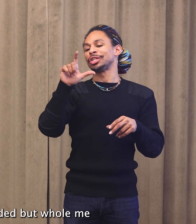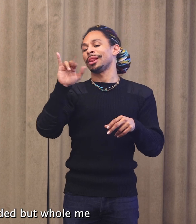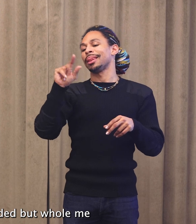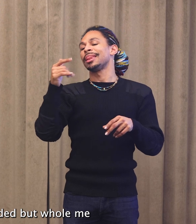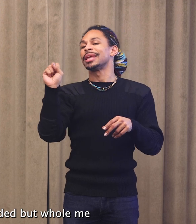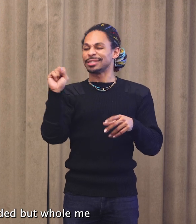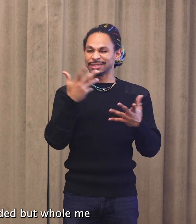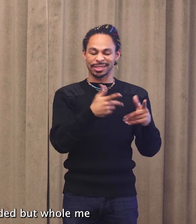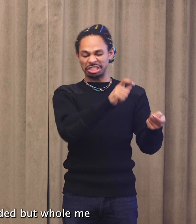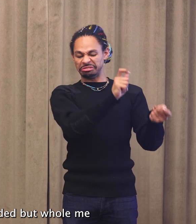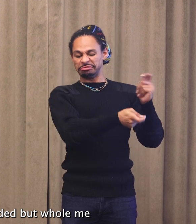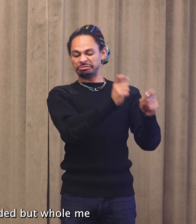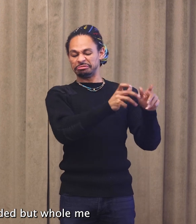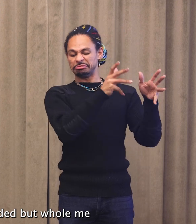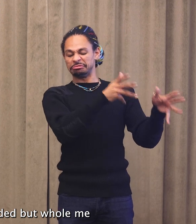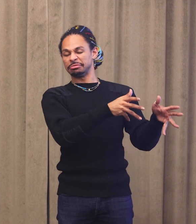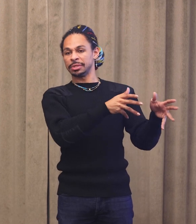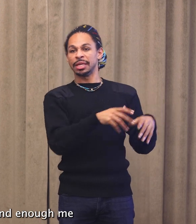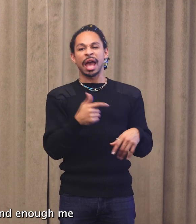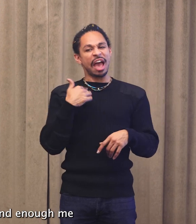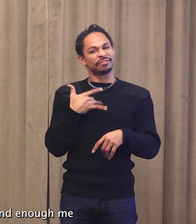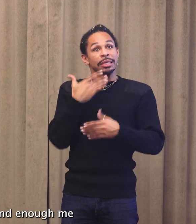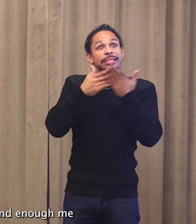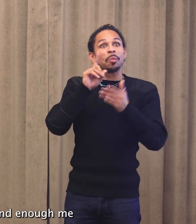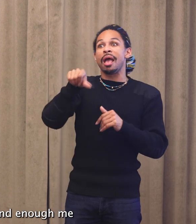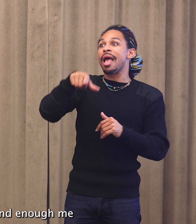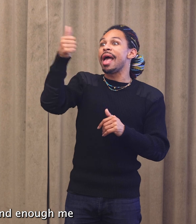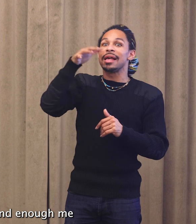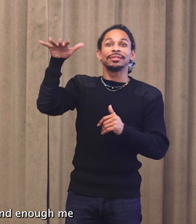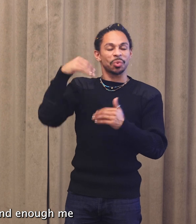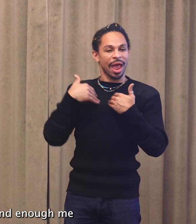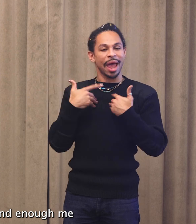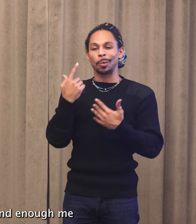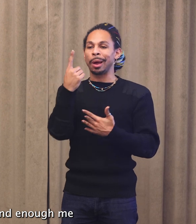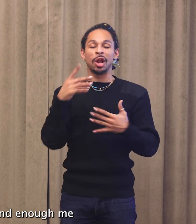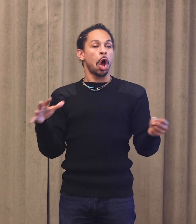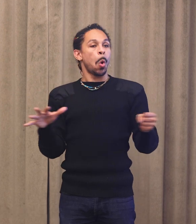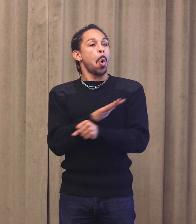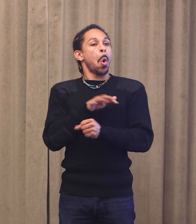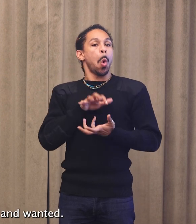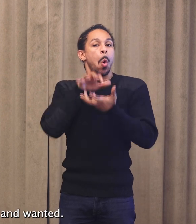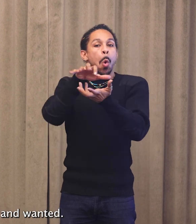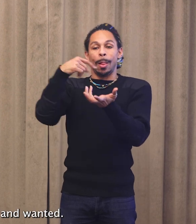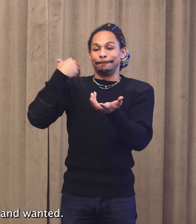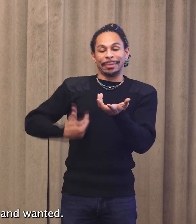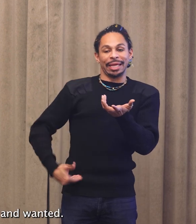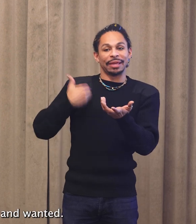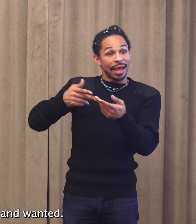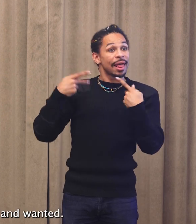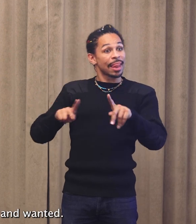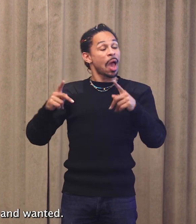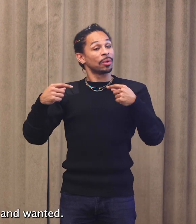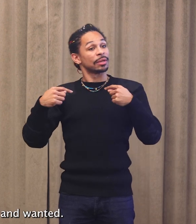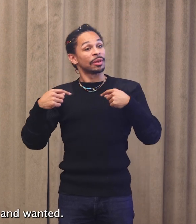absconded but whole me and allowed me and enough me that lived,